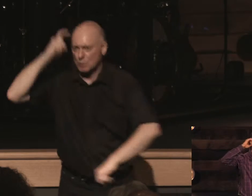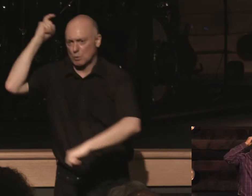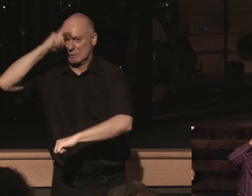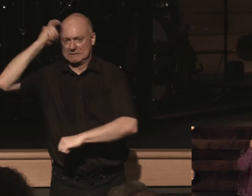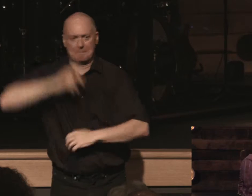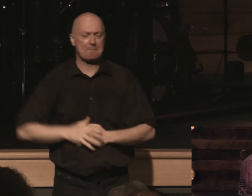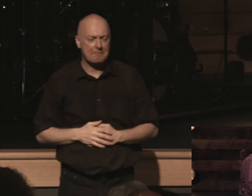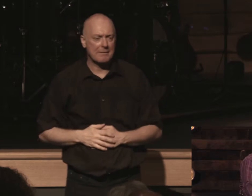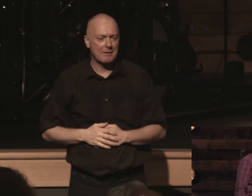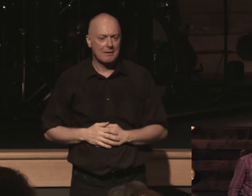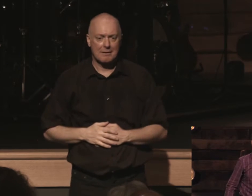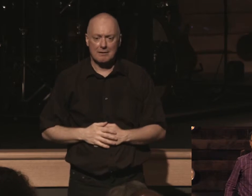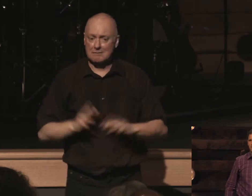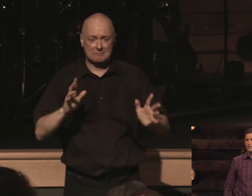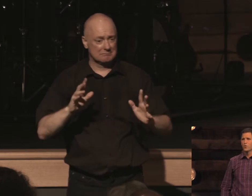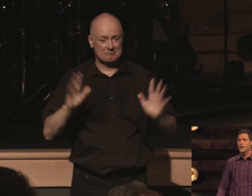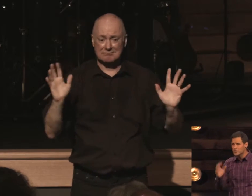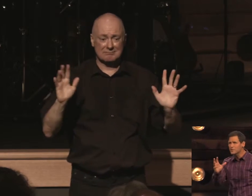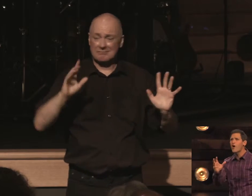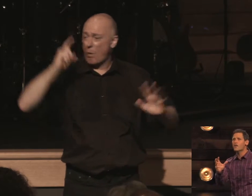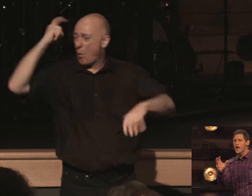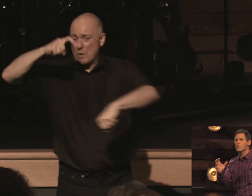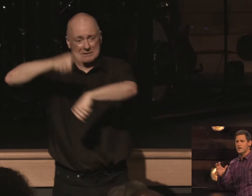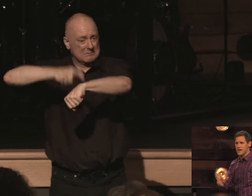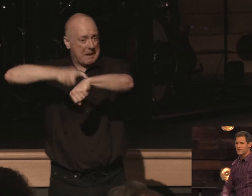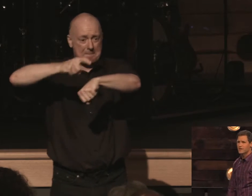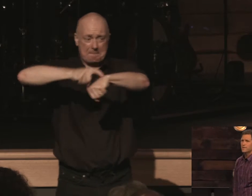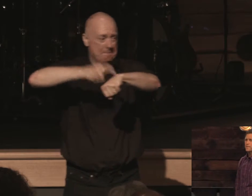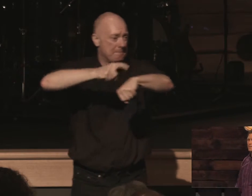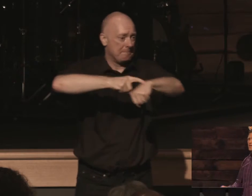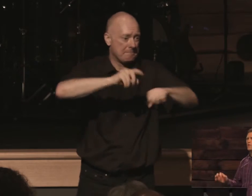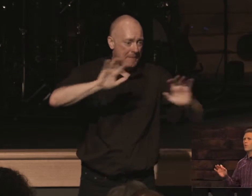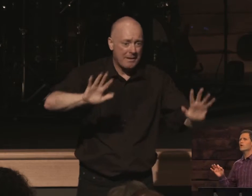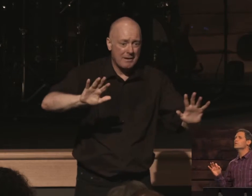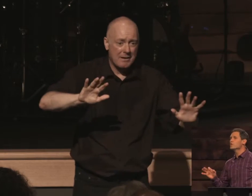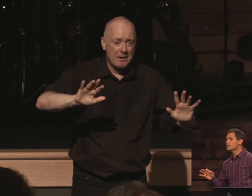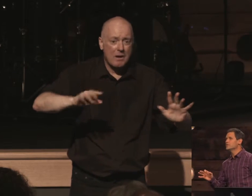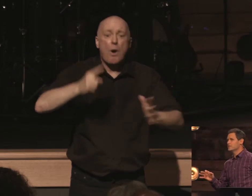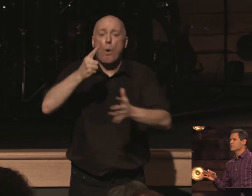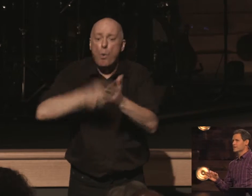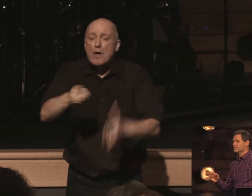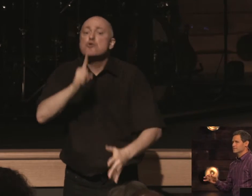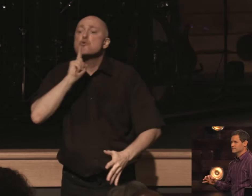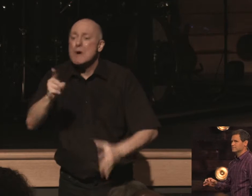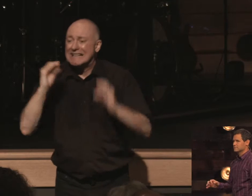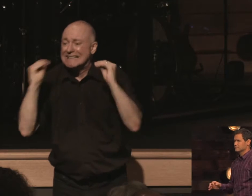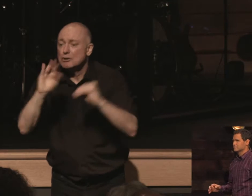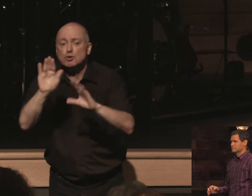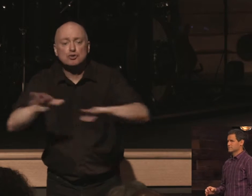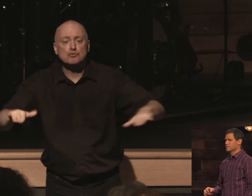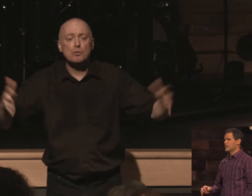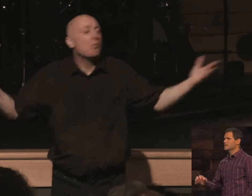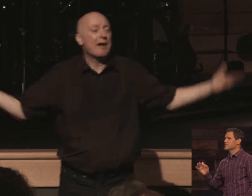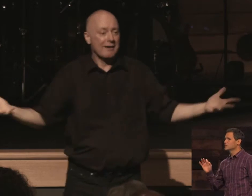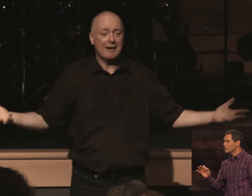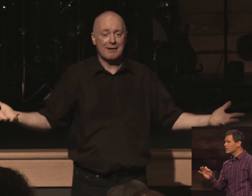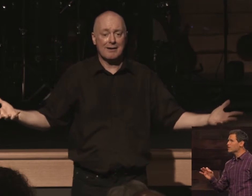you're sticking the ground wisdom's calling out right now what are we really teaching our kids as they look at our